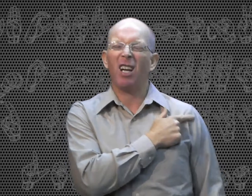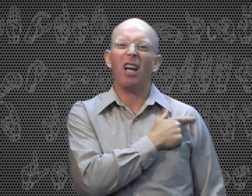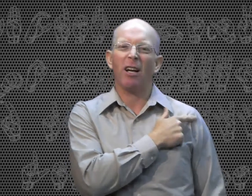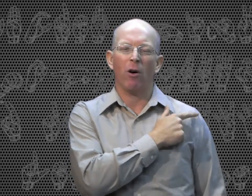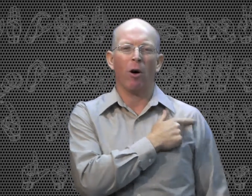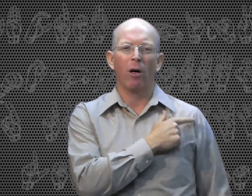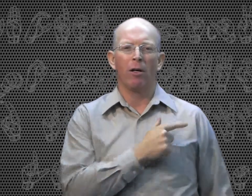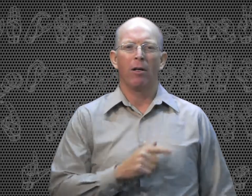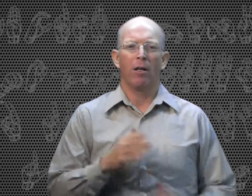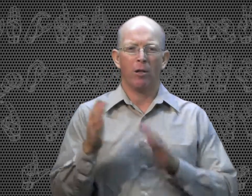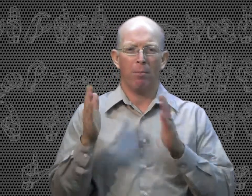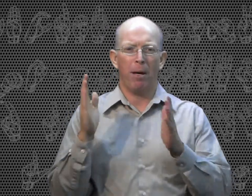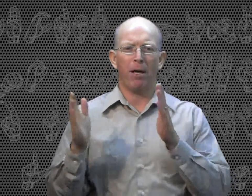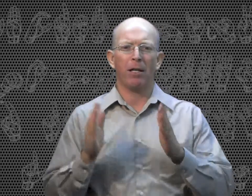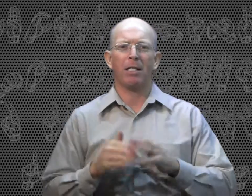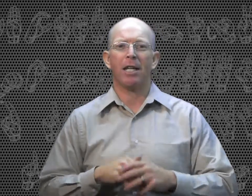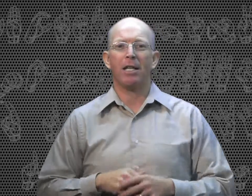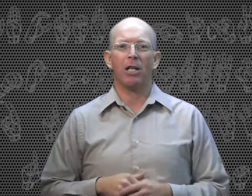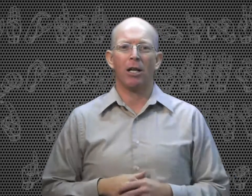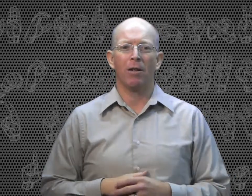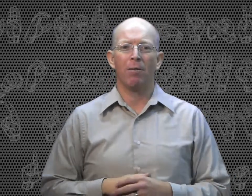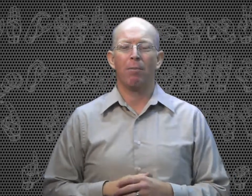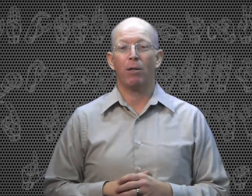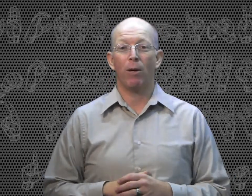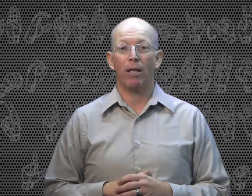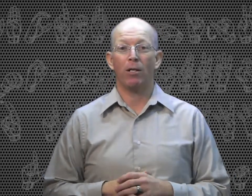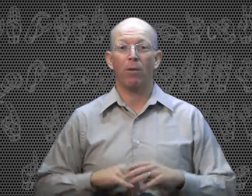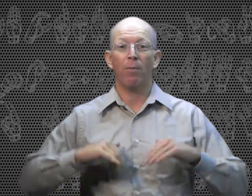clearer. There's a bigger distinction between the two.